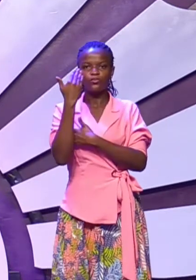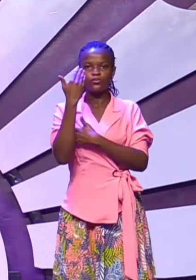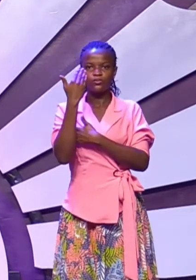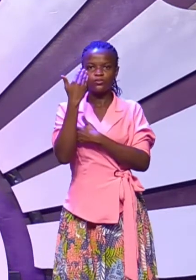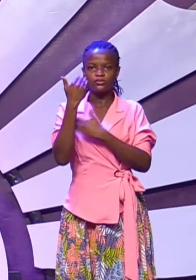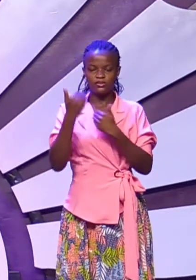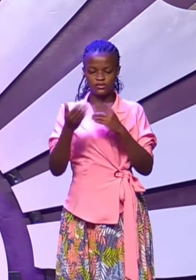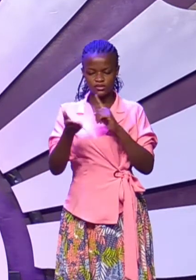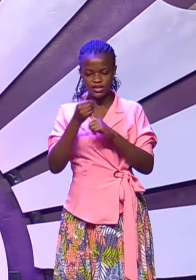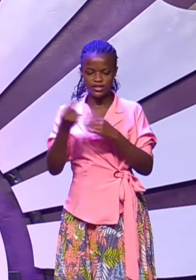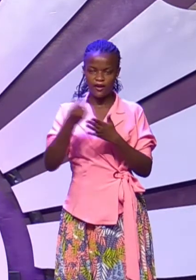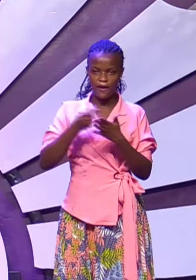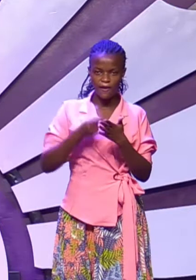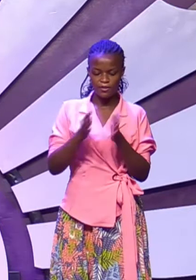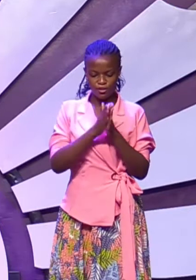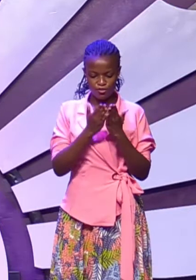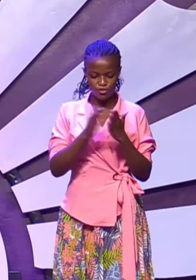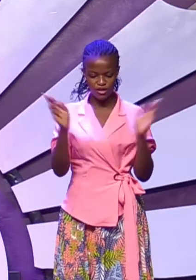Get your pen and notes ready.